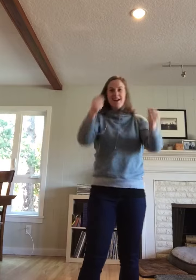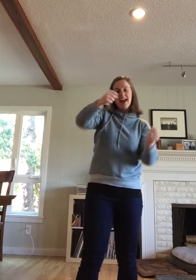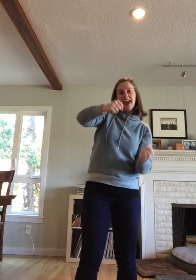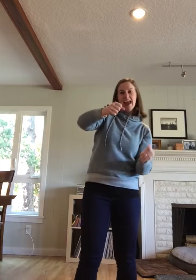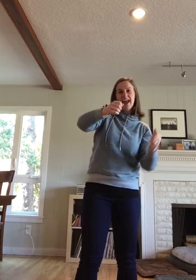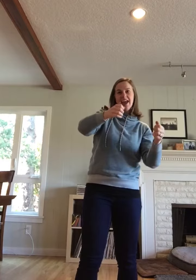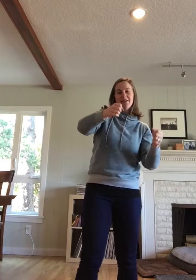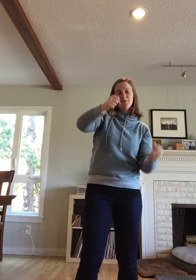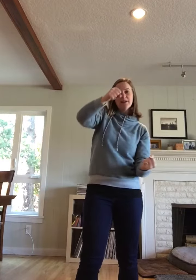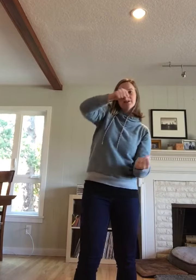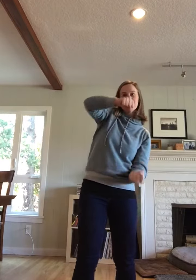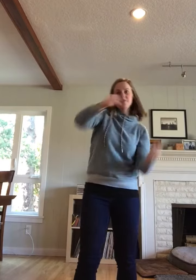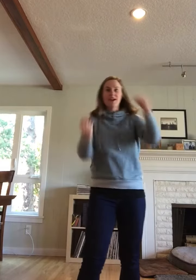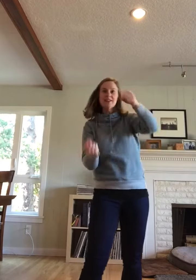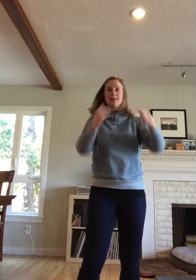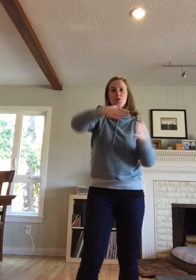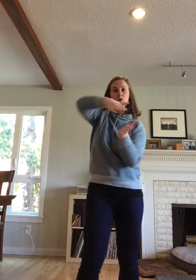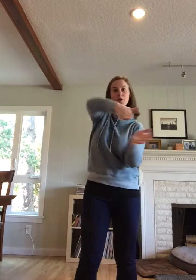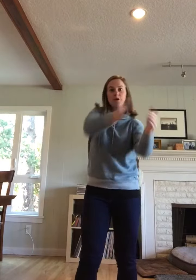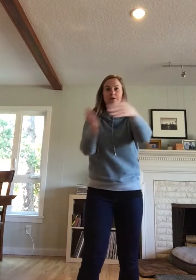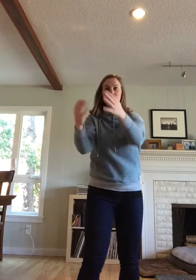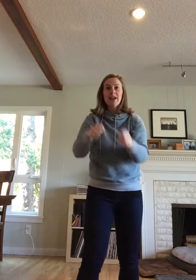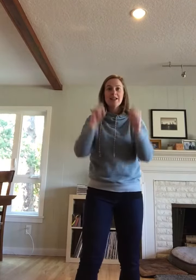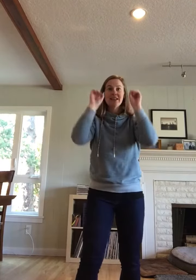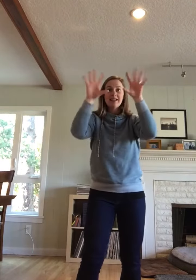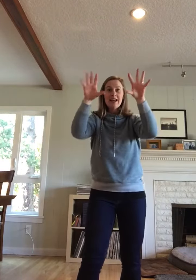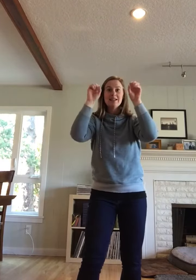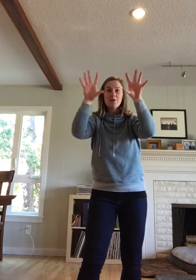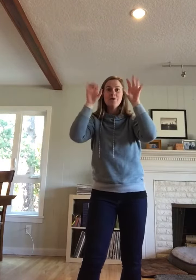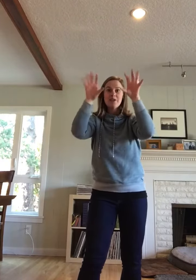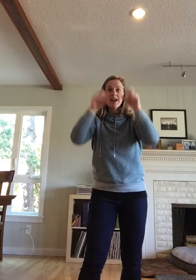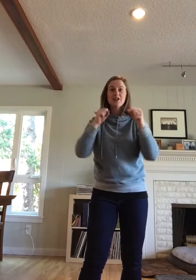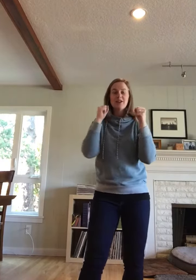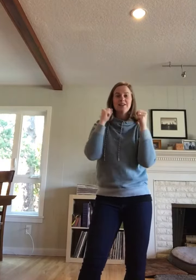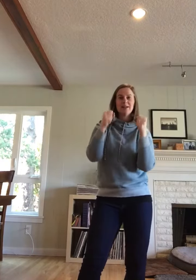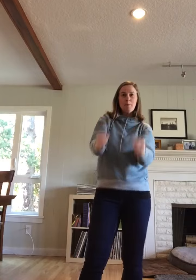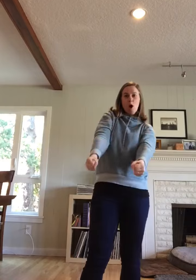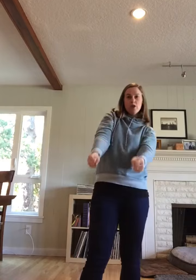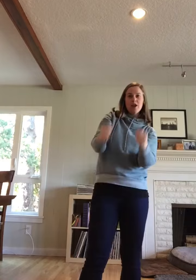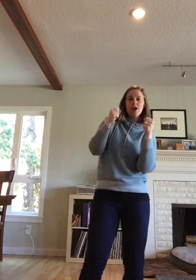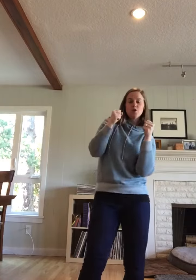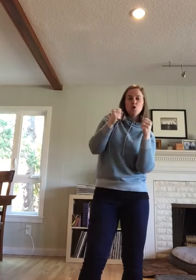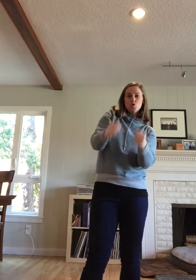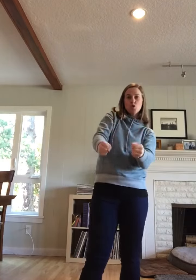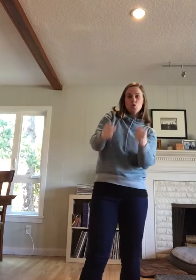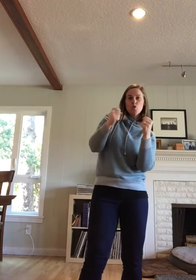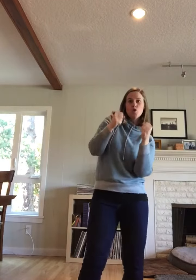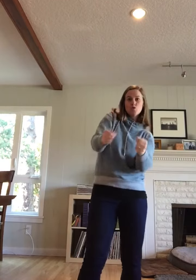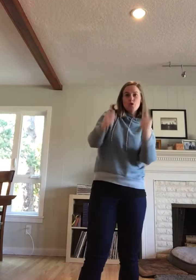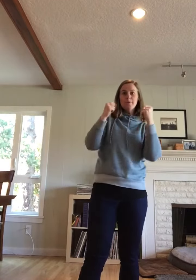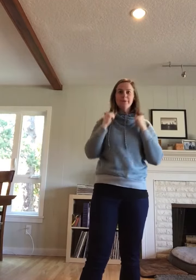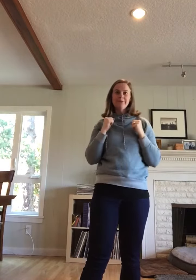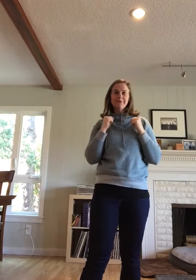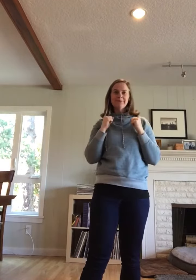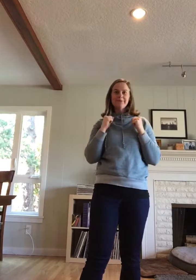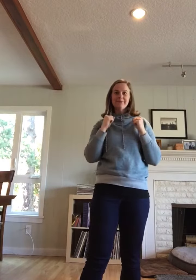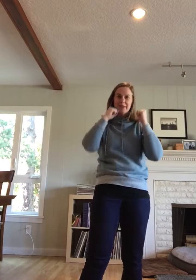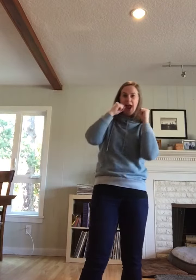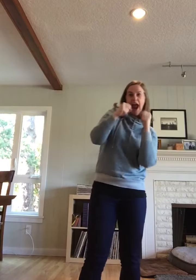And the wheels turn fast. And the world goes past. And the lights go flash. And I step on the gas. I step on the gas.